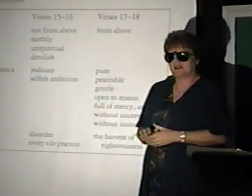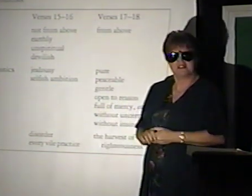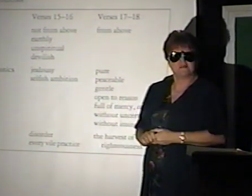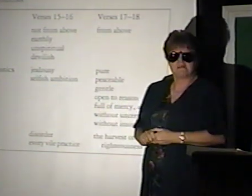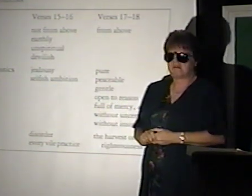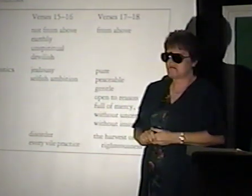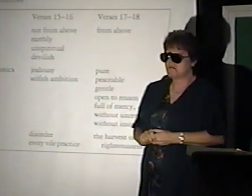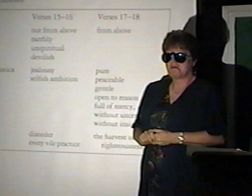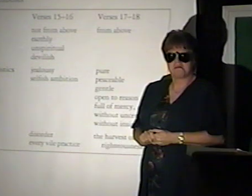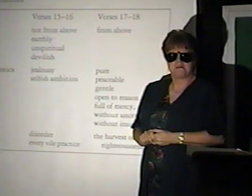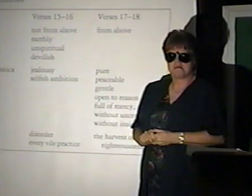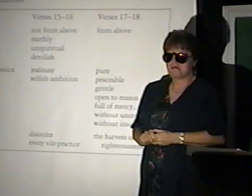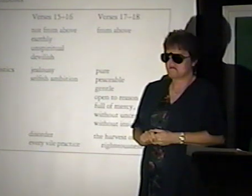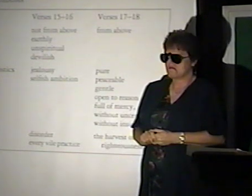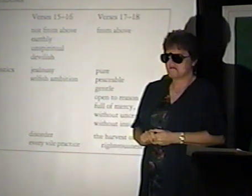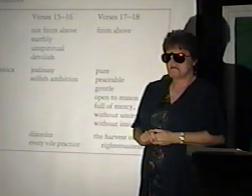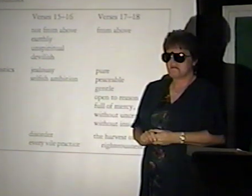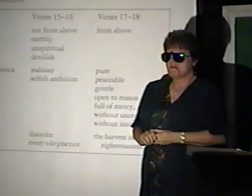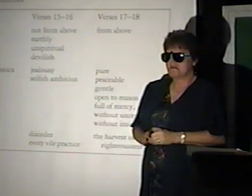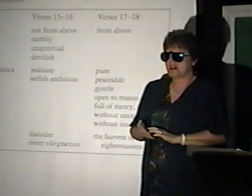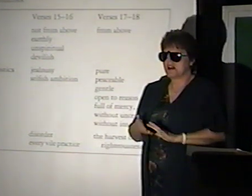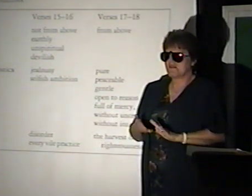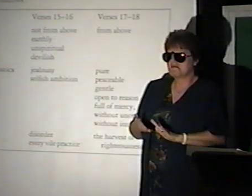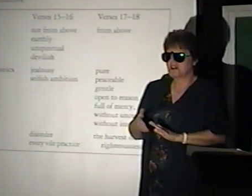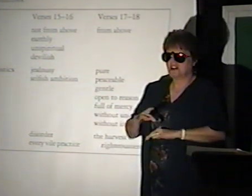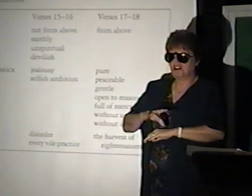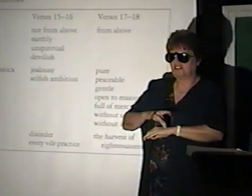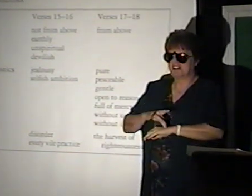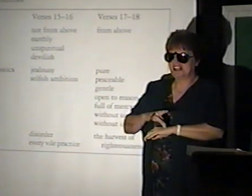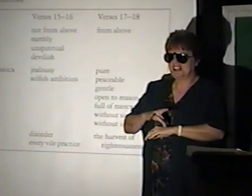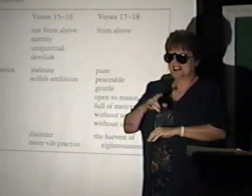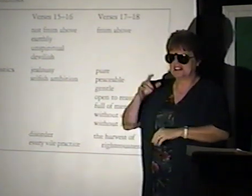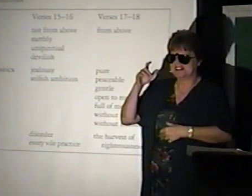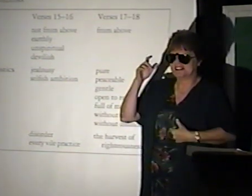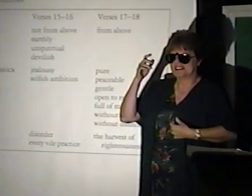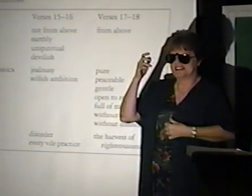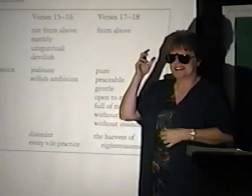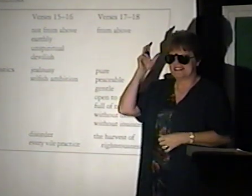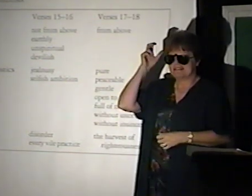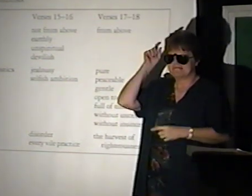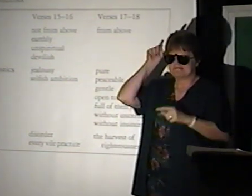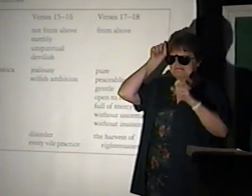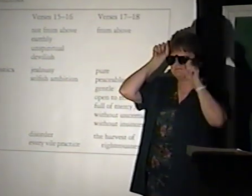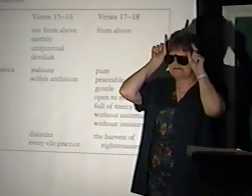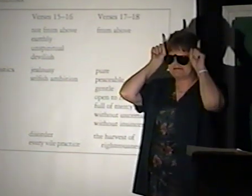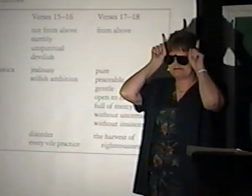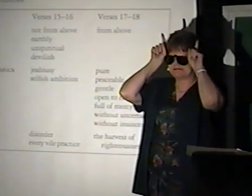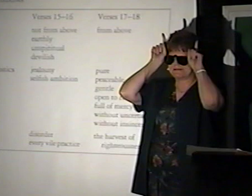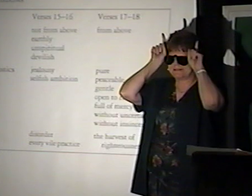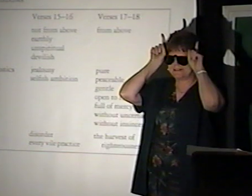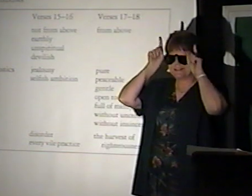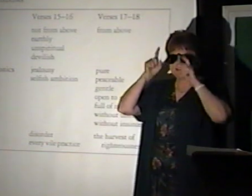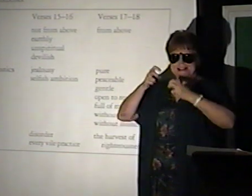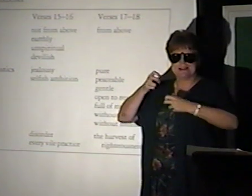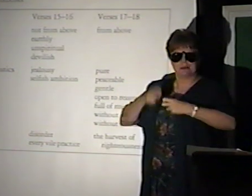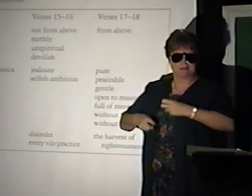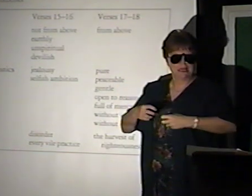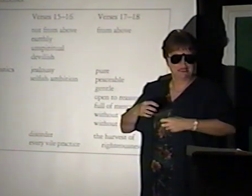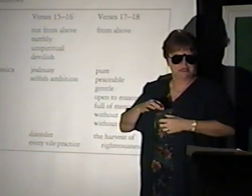person becomes thirsty, have a mean